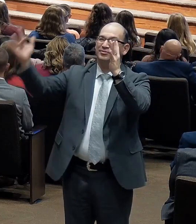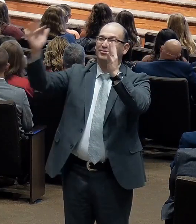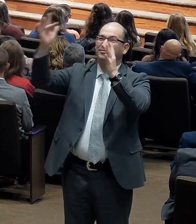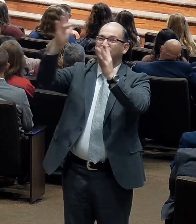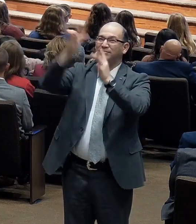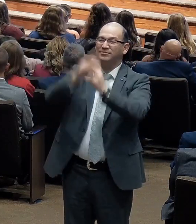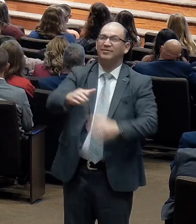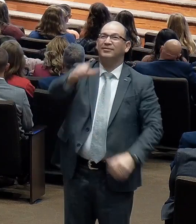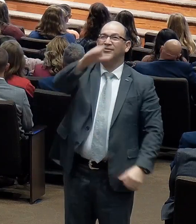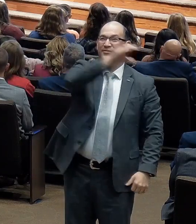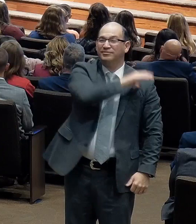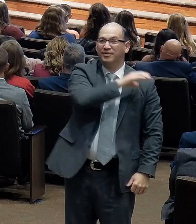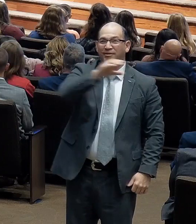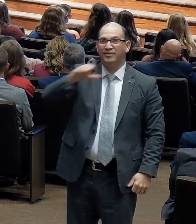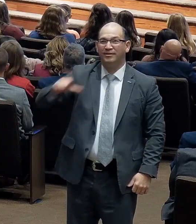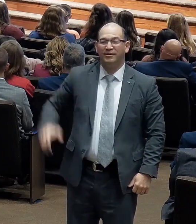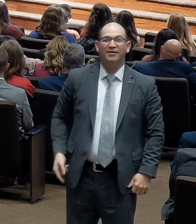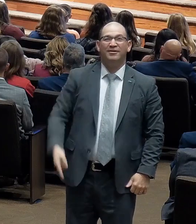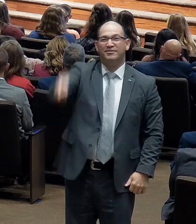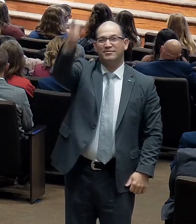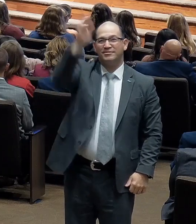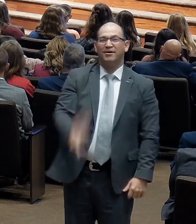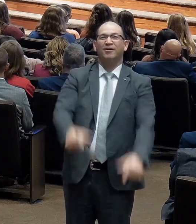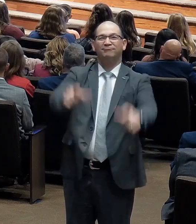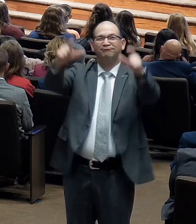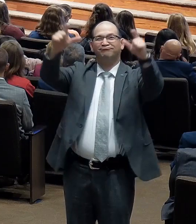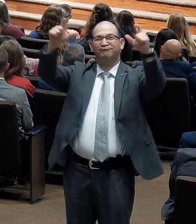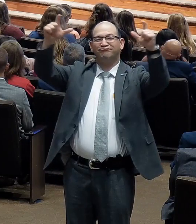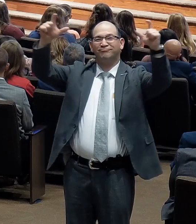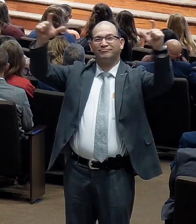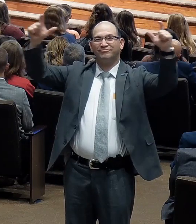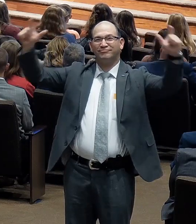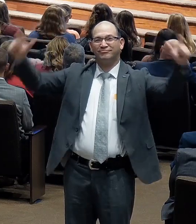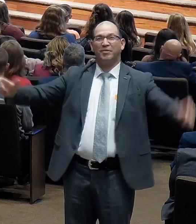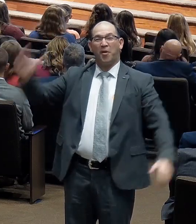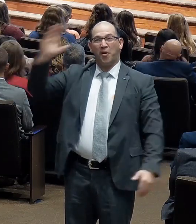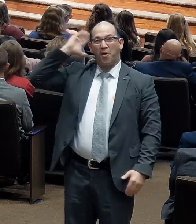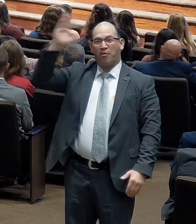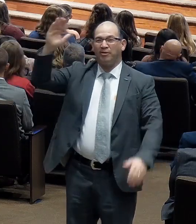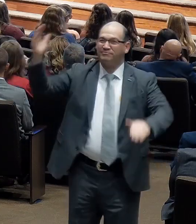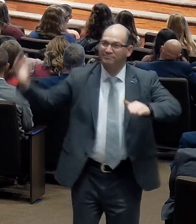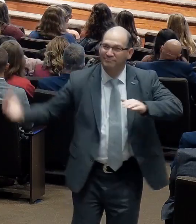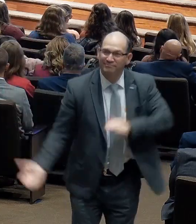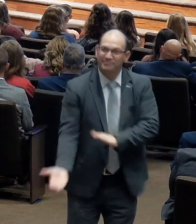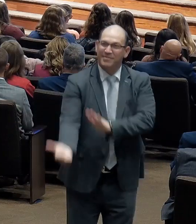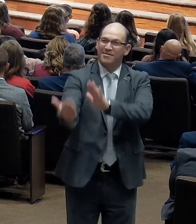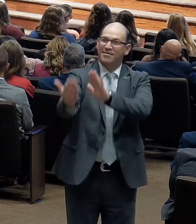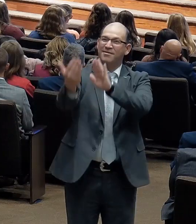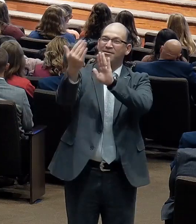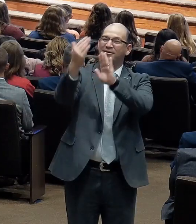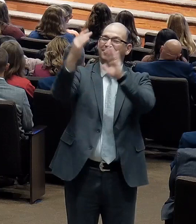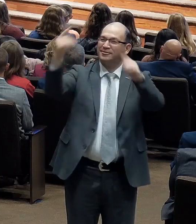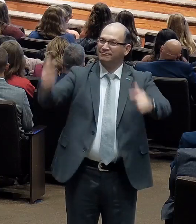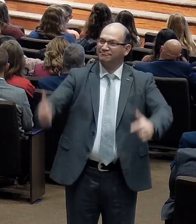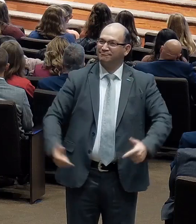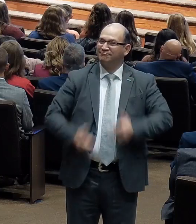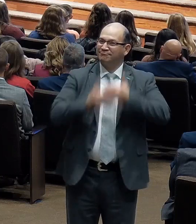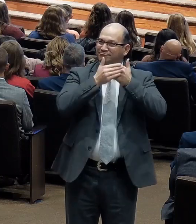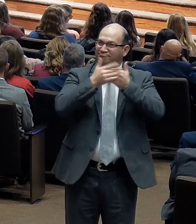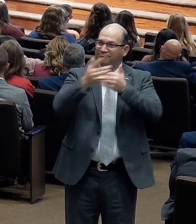Great I Am. We will live in the light